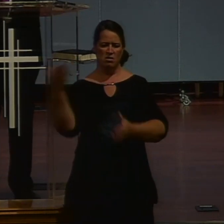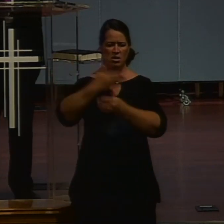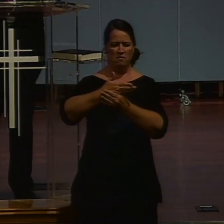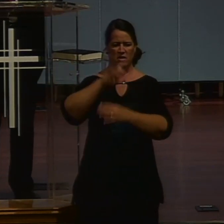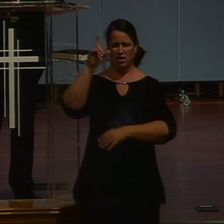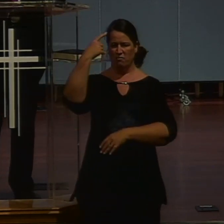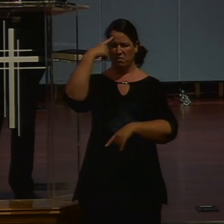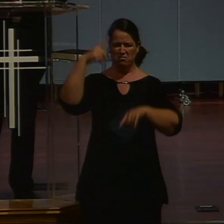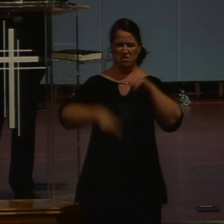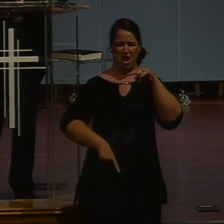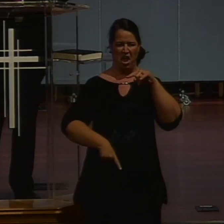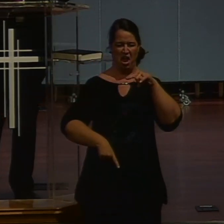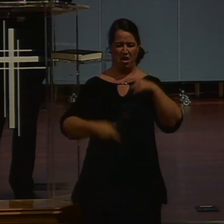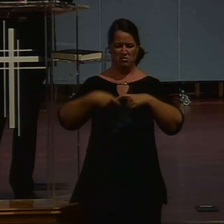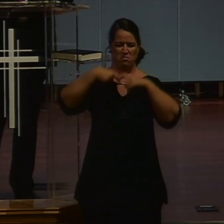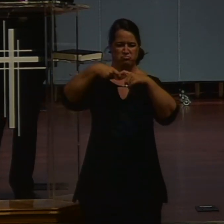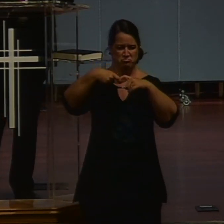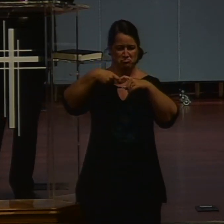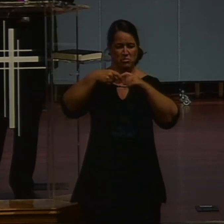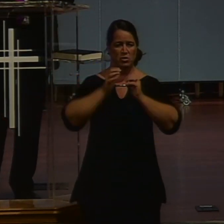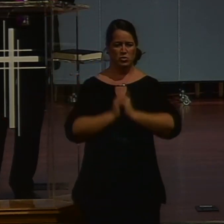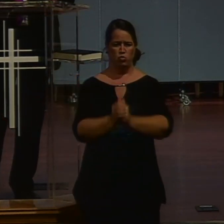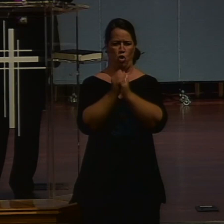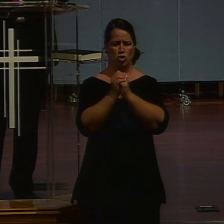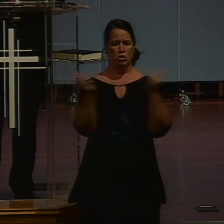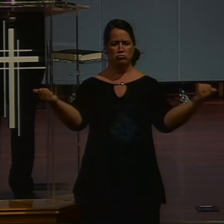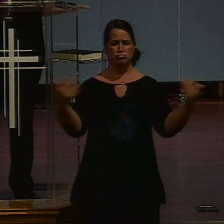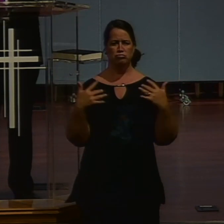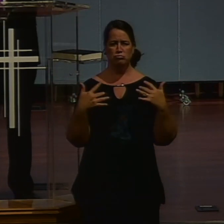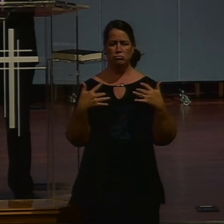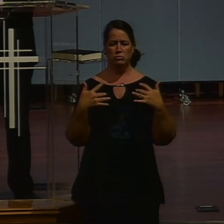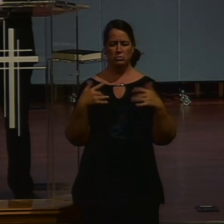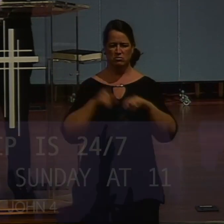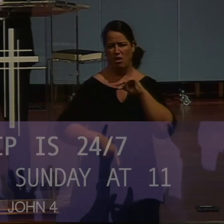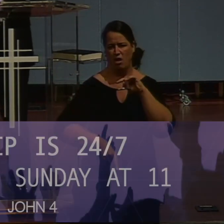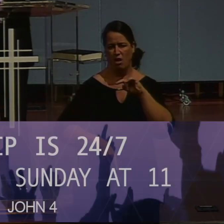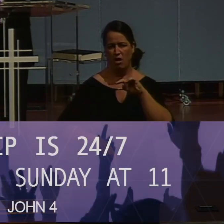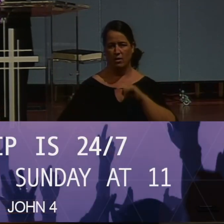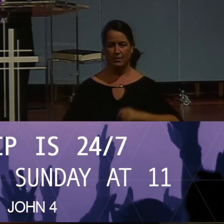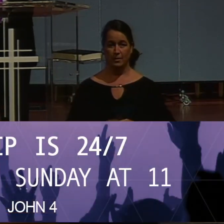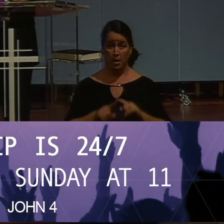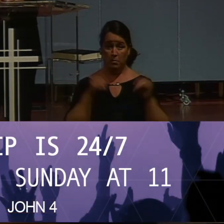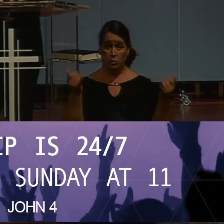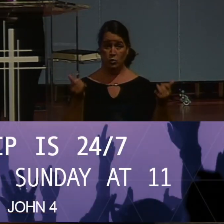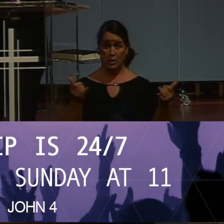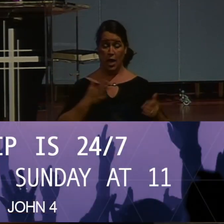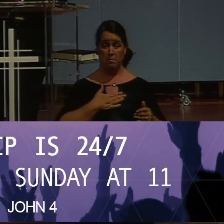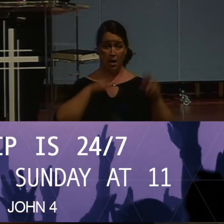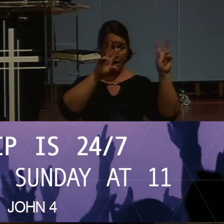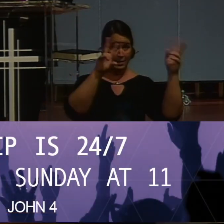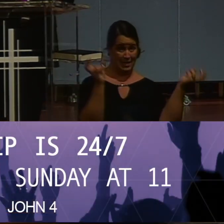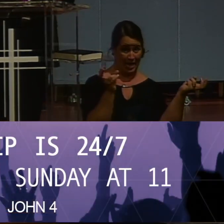time to talk about worship. The title of message today. Here it is. Worship is